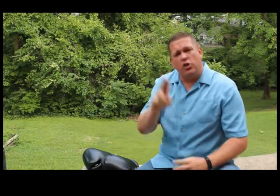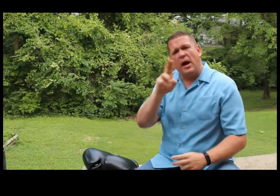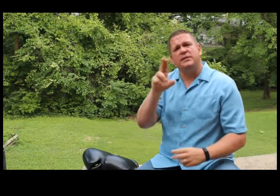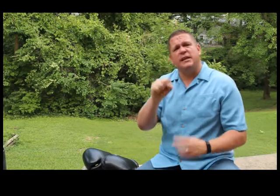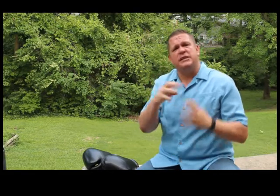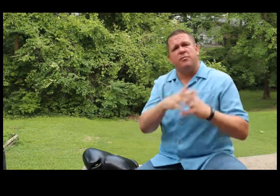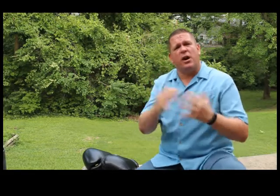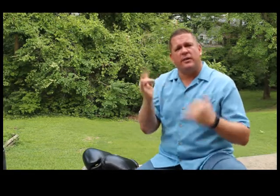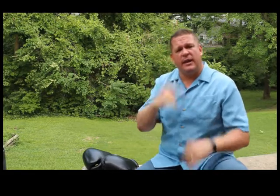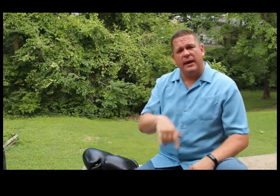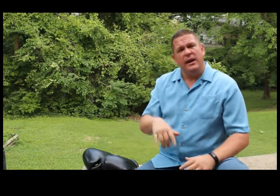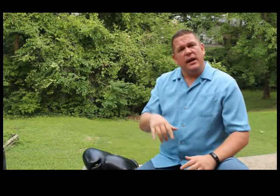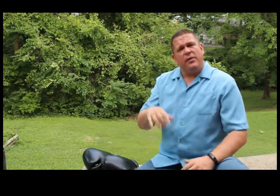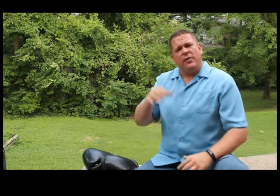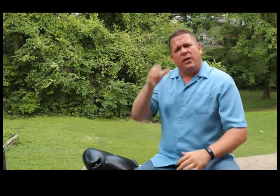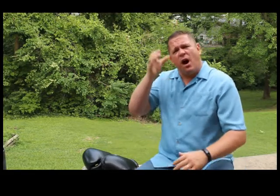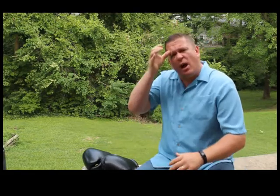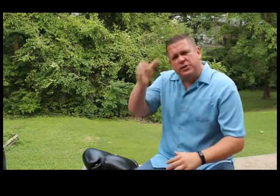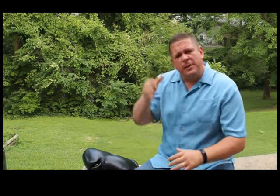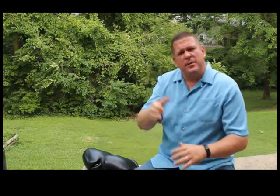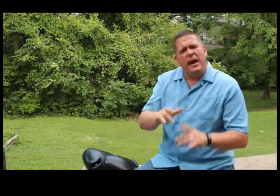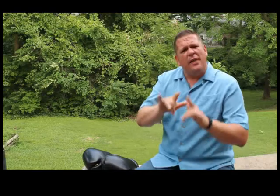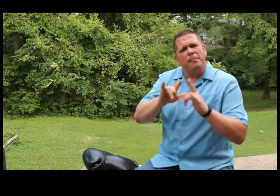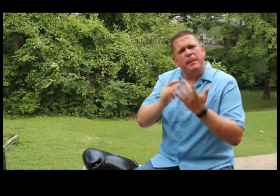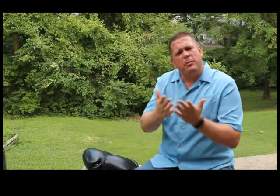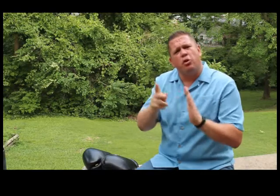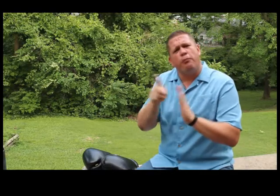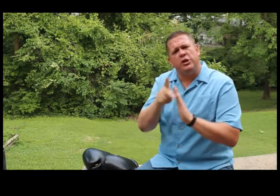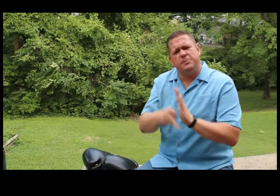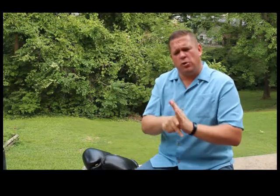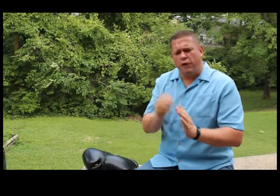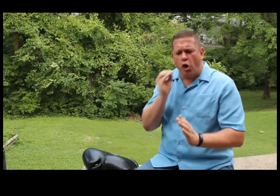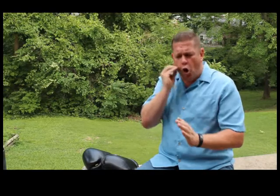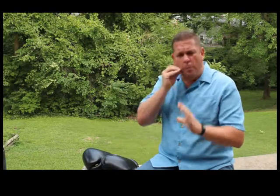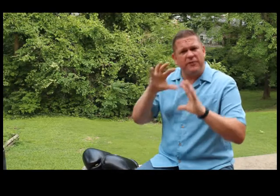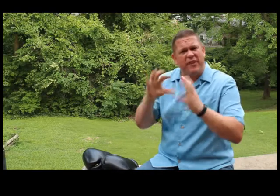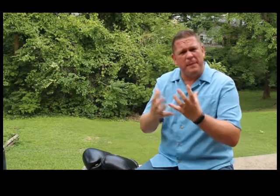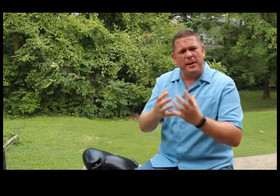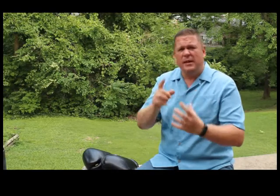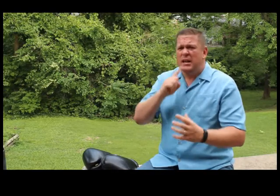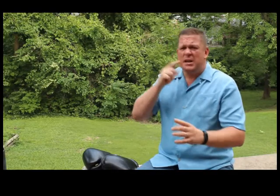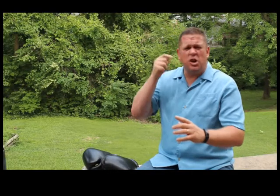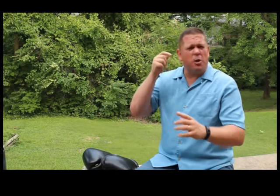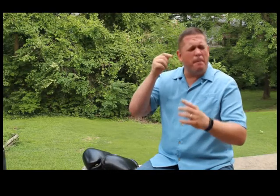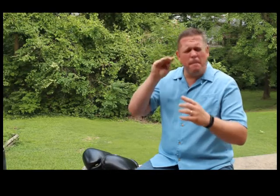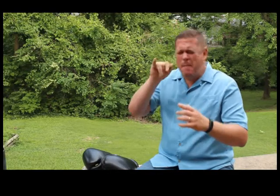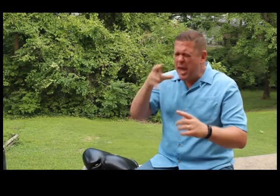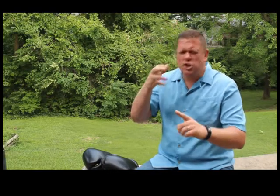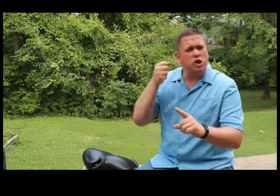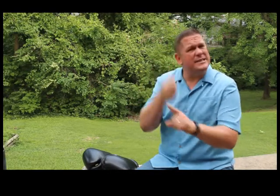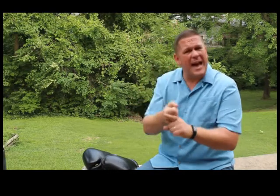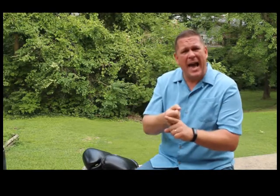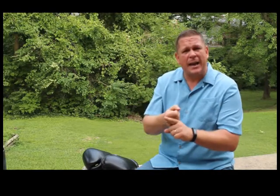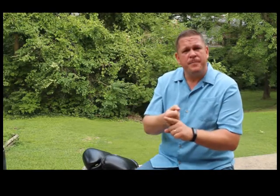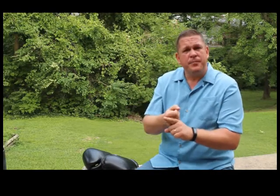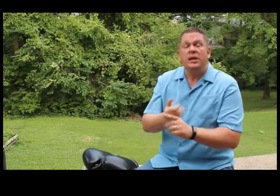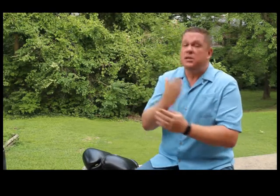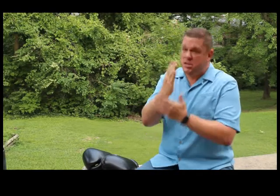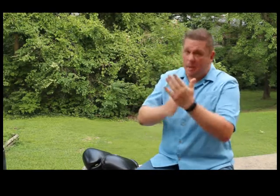United States of America today that the concept and the biblical principle of the home and family is under major attack. And some